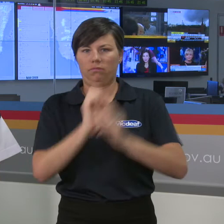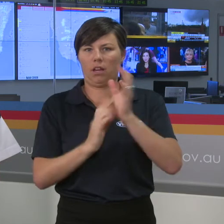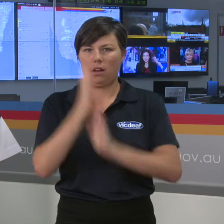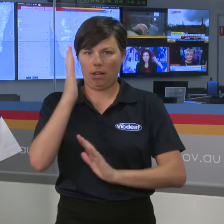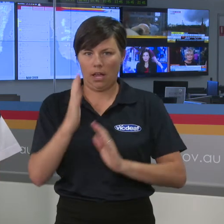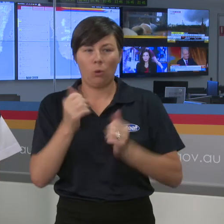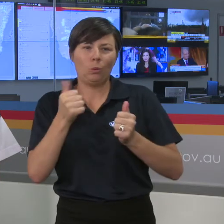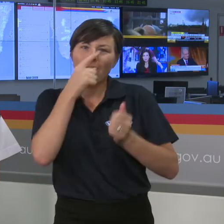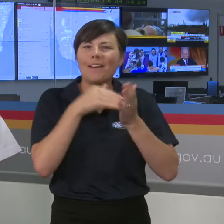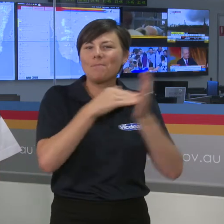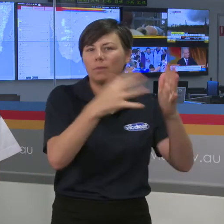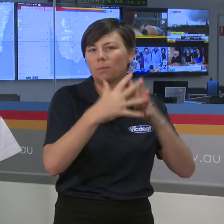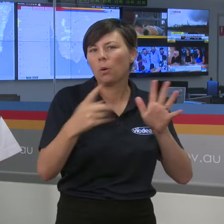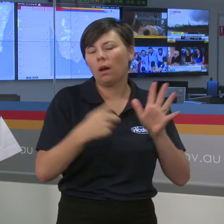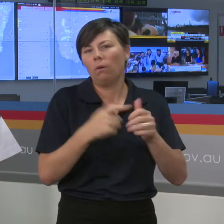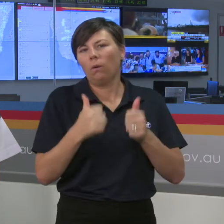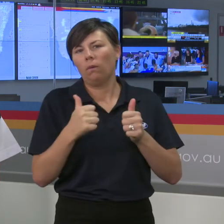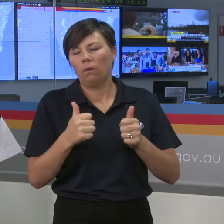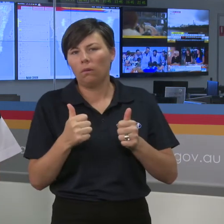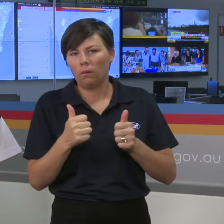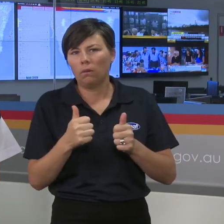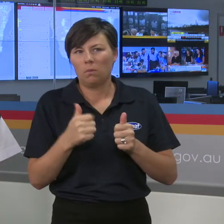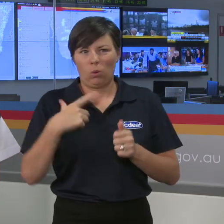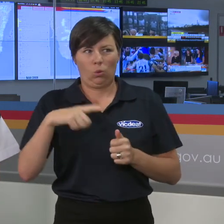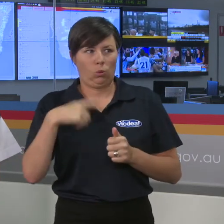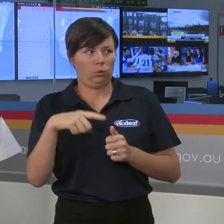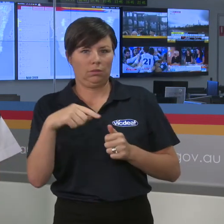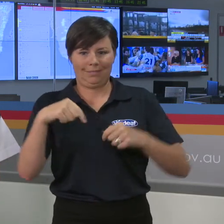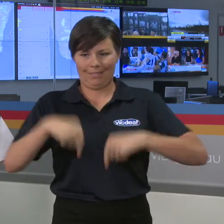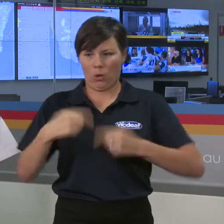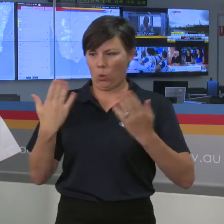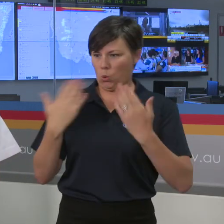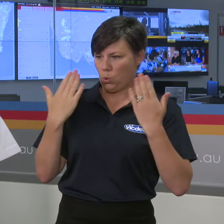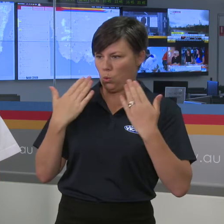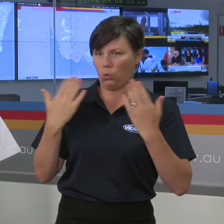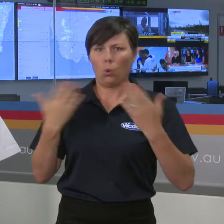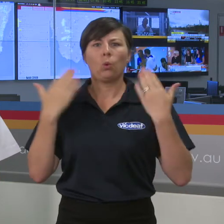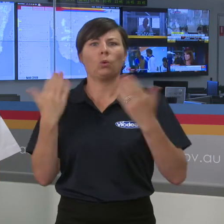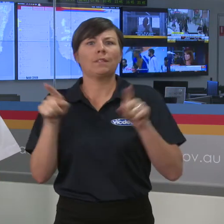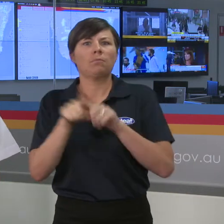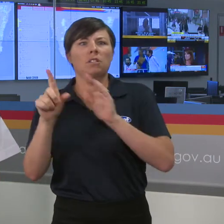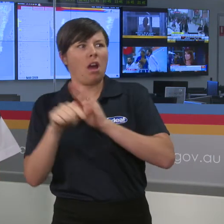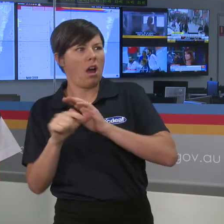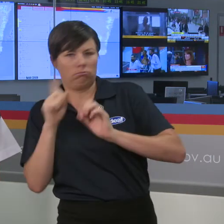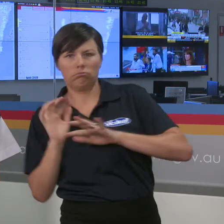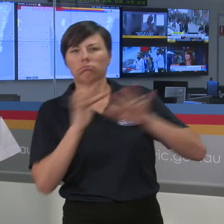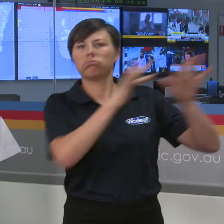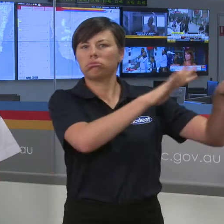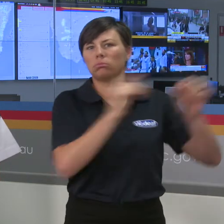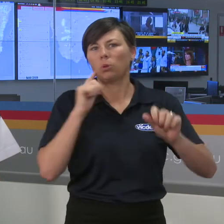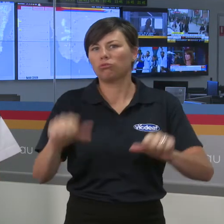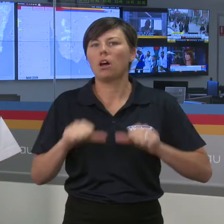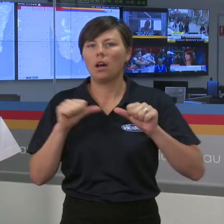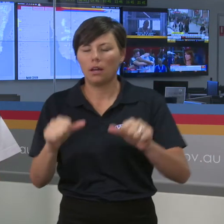Western Australia and it's also good that we can help them in a time when it's cool and mild conditions in Victoria. That's the week as we see it